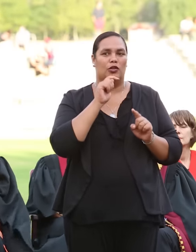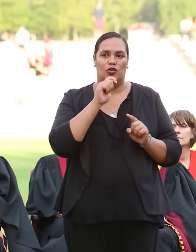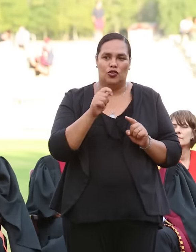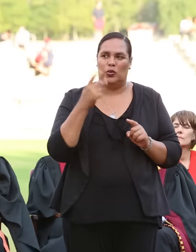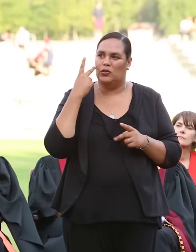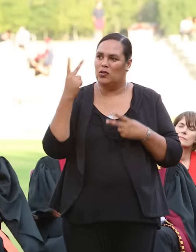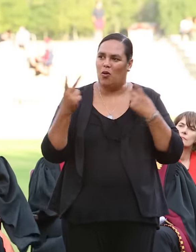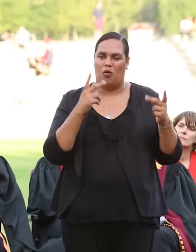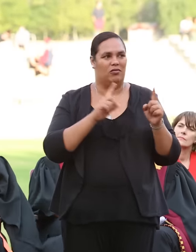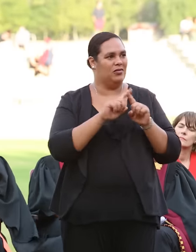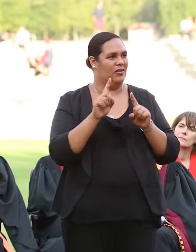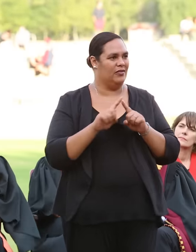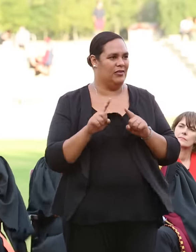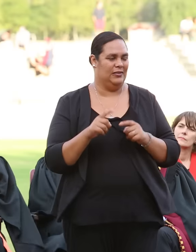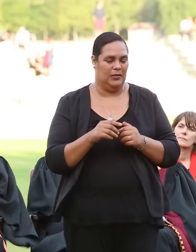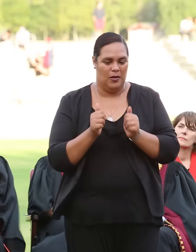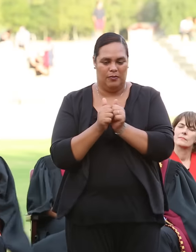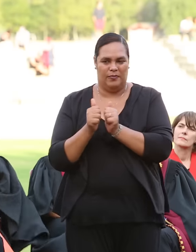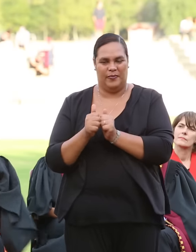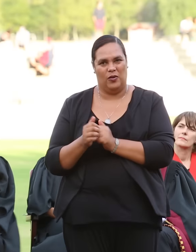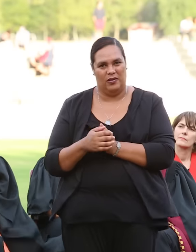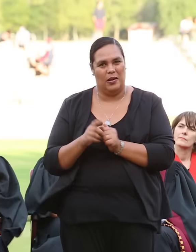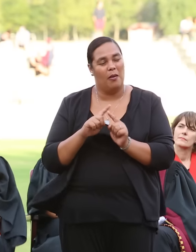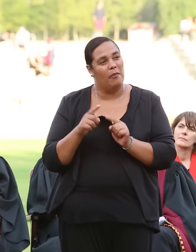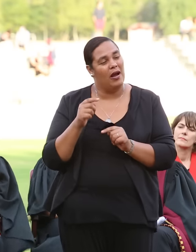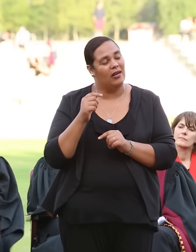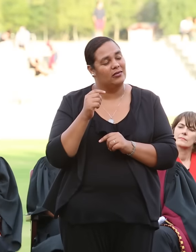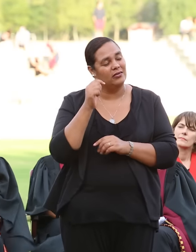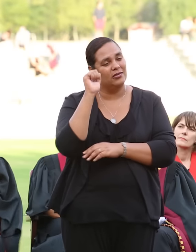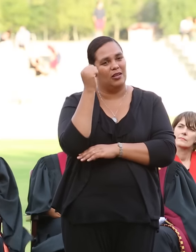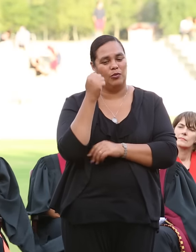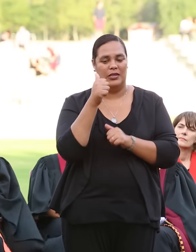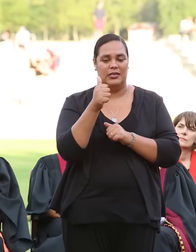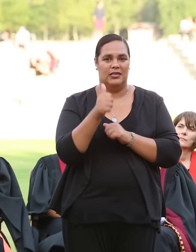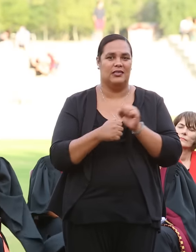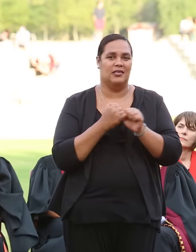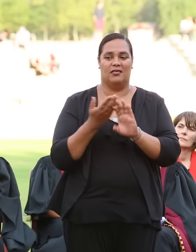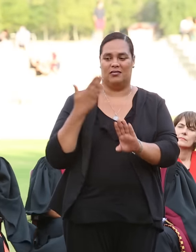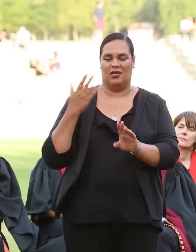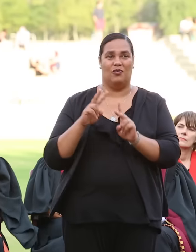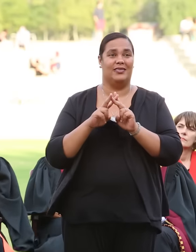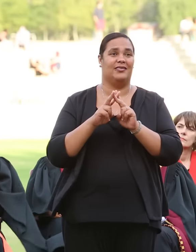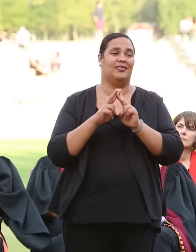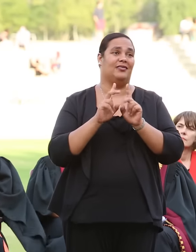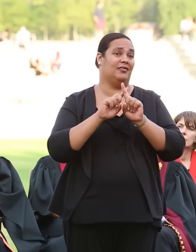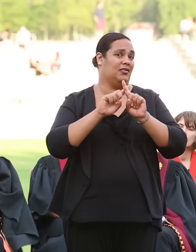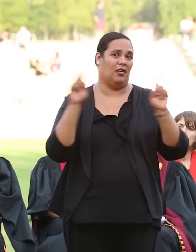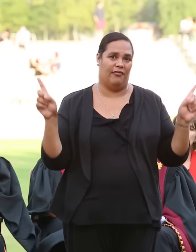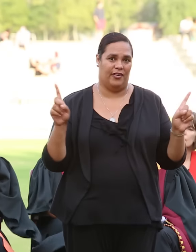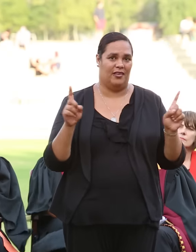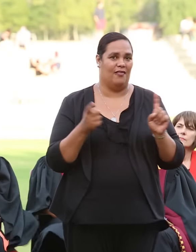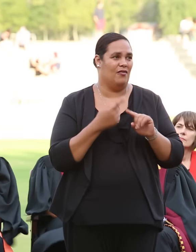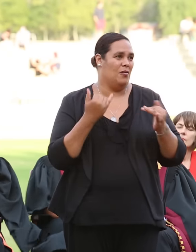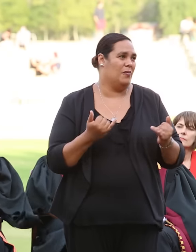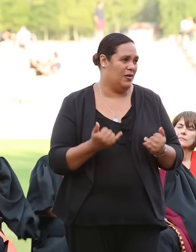the validation of my soon-to-be peers. But Stellenbosch six years ago was vastly different to the university you are all walking